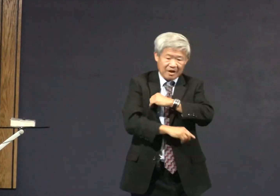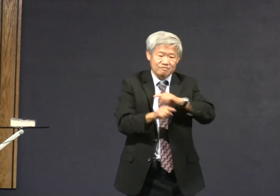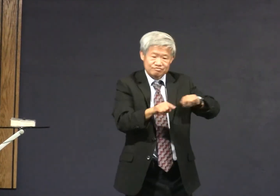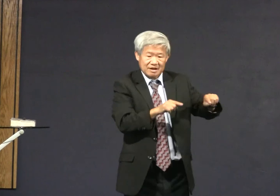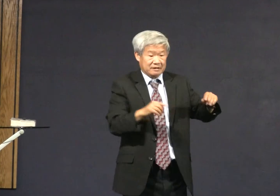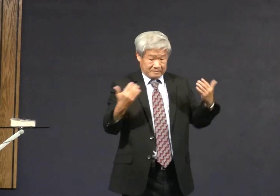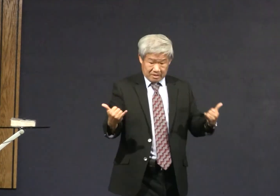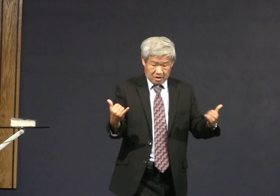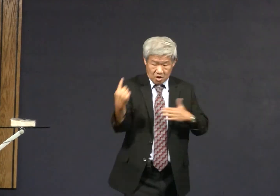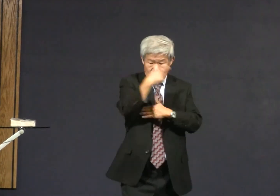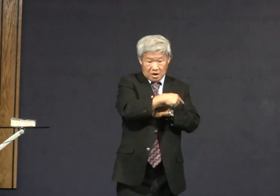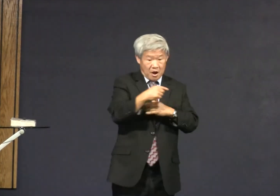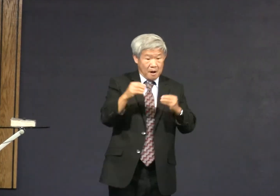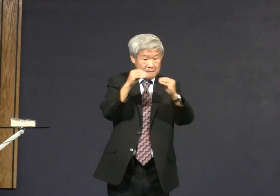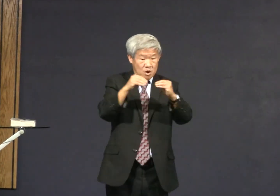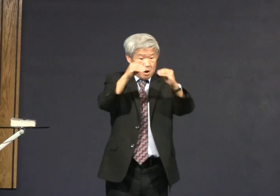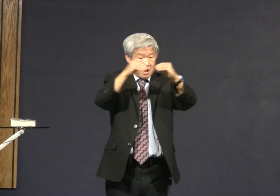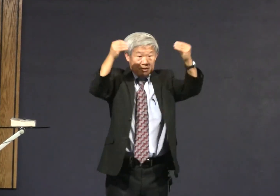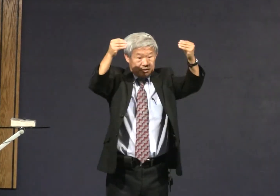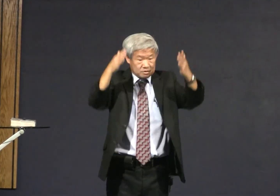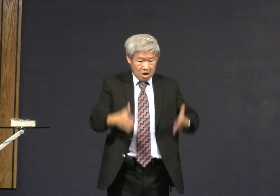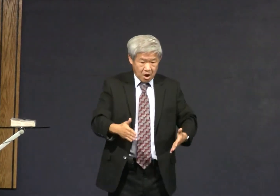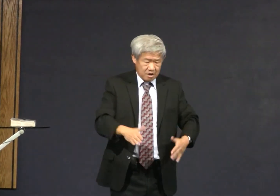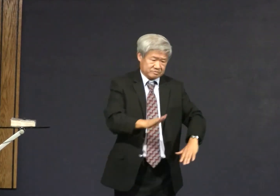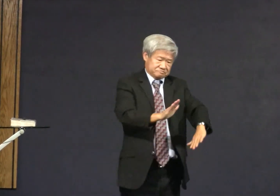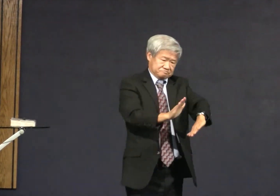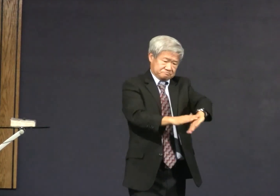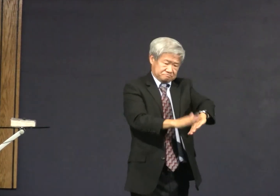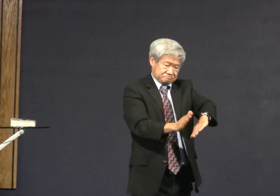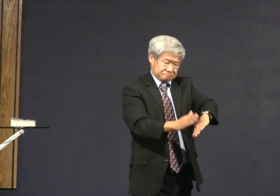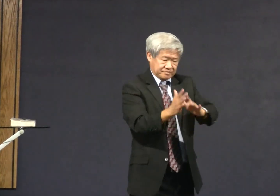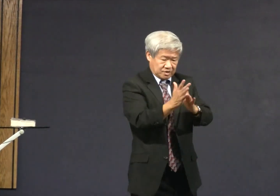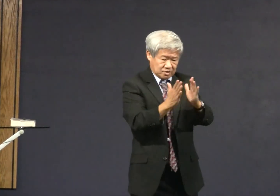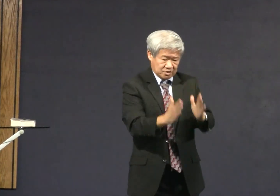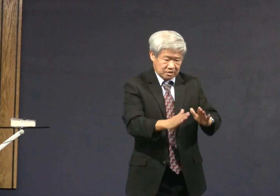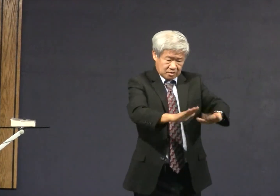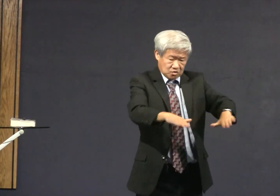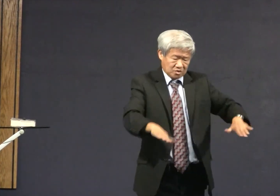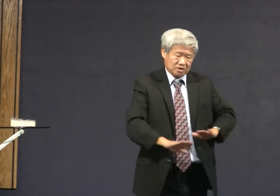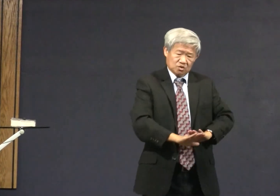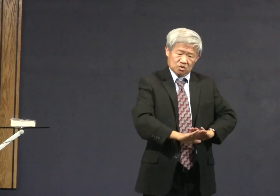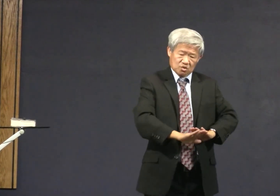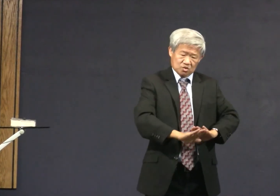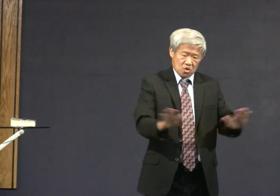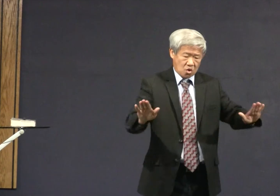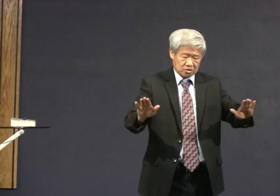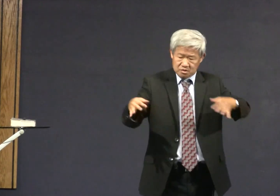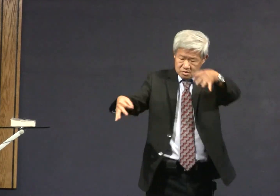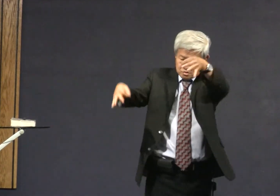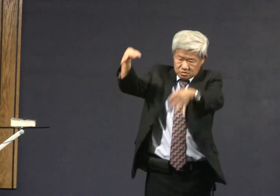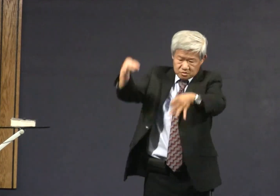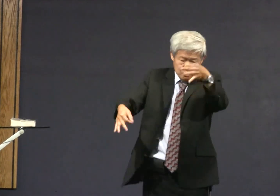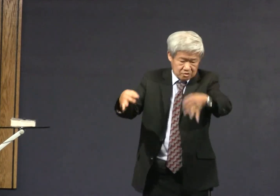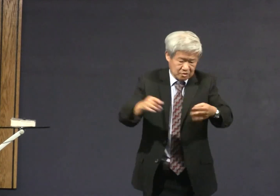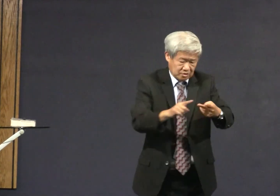when you think you know everything God punishes you he warns his children